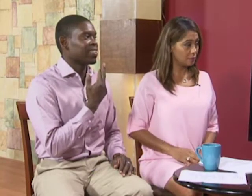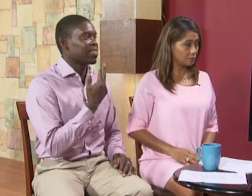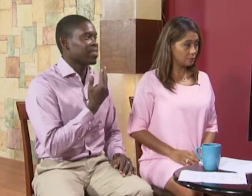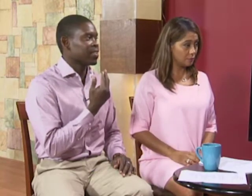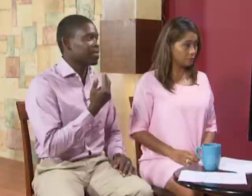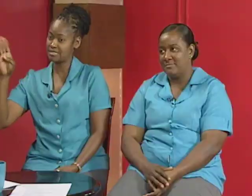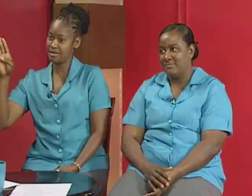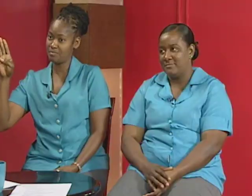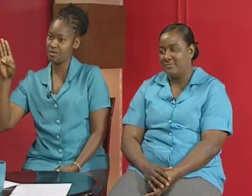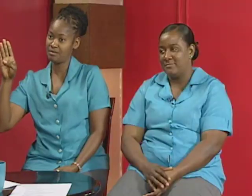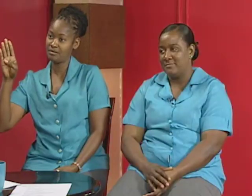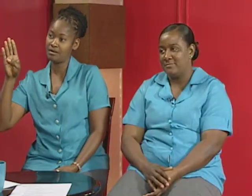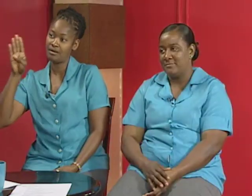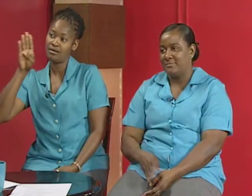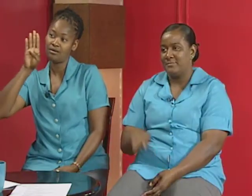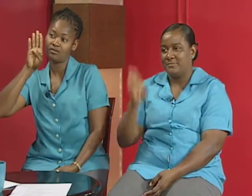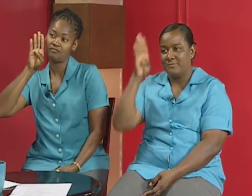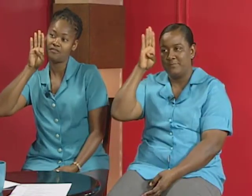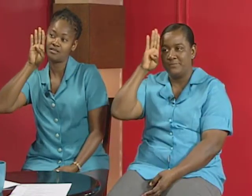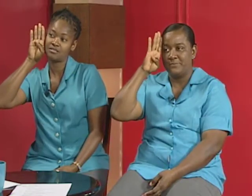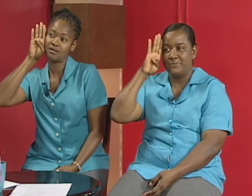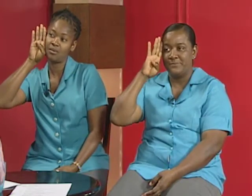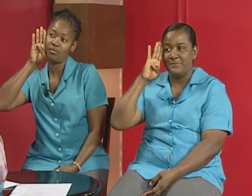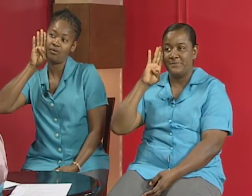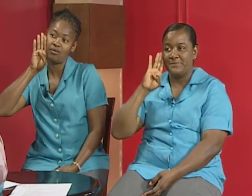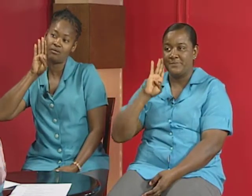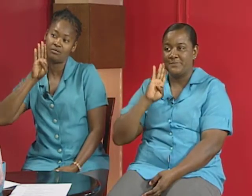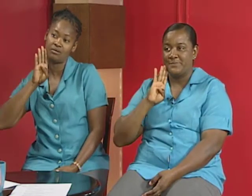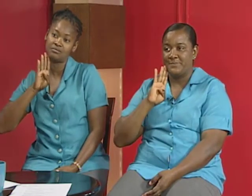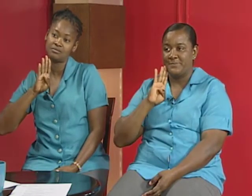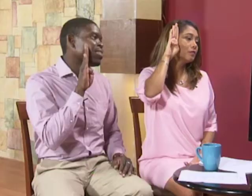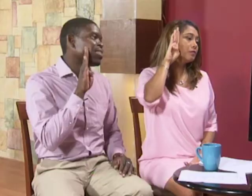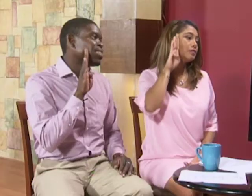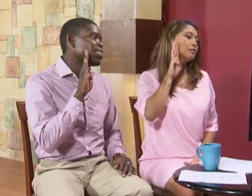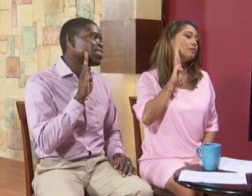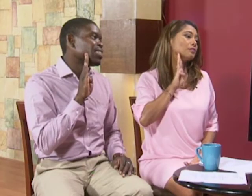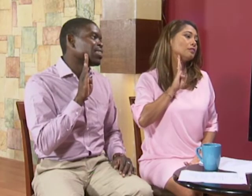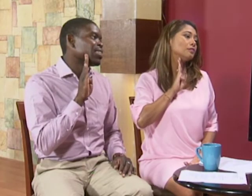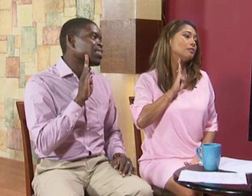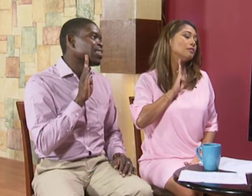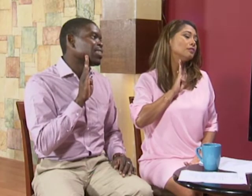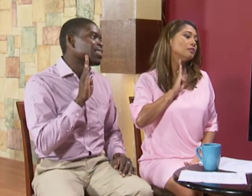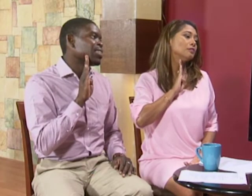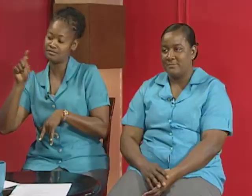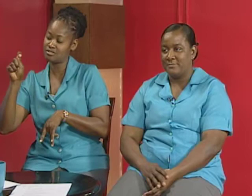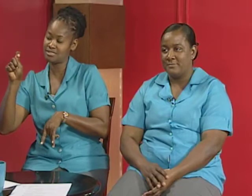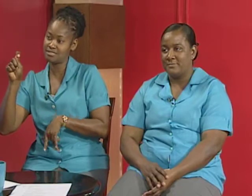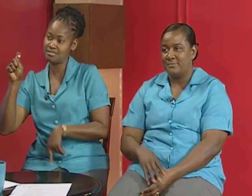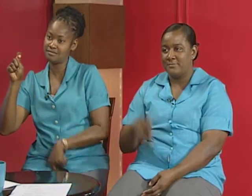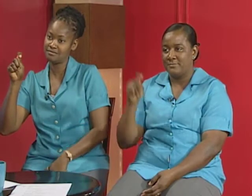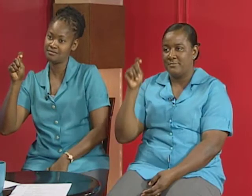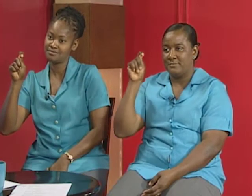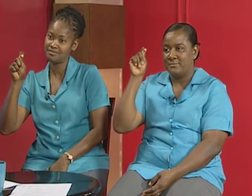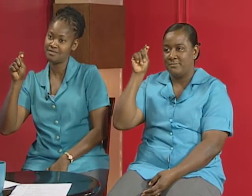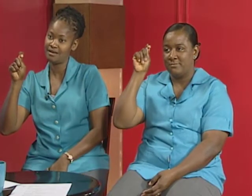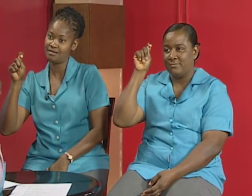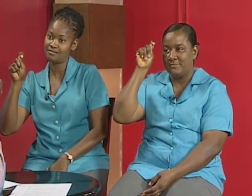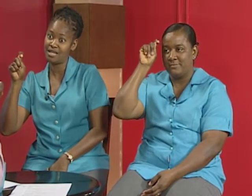brown is the same b on your face brown down and then we're let's do tan just the t yeah color